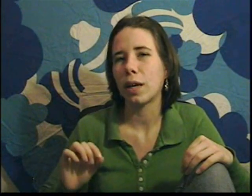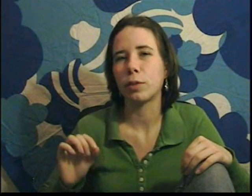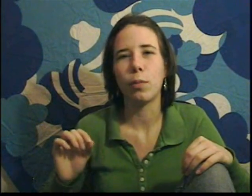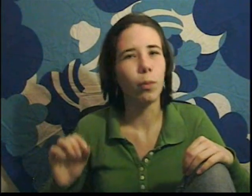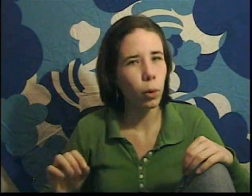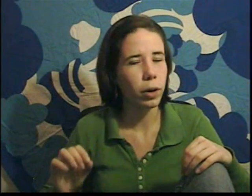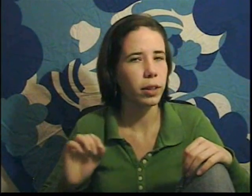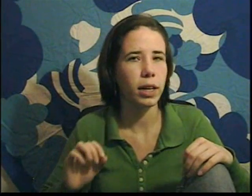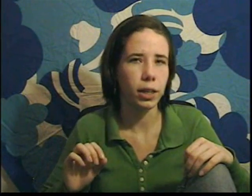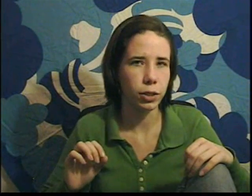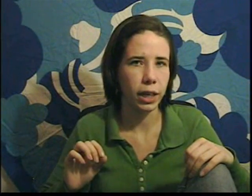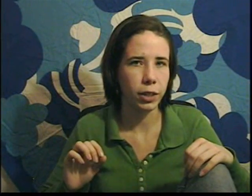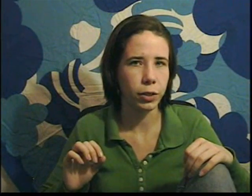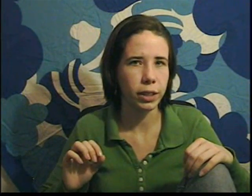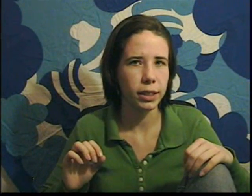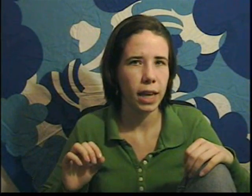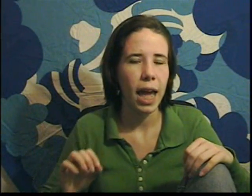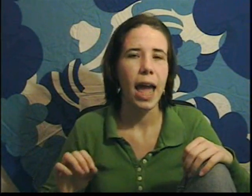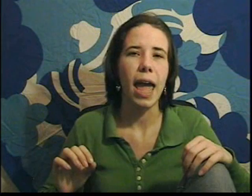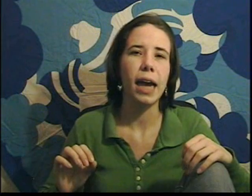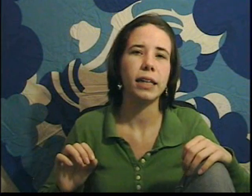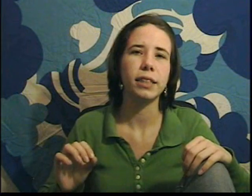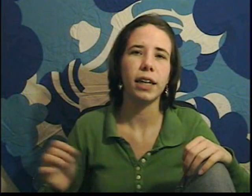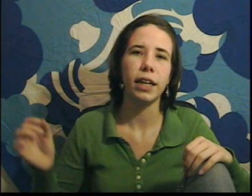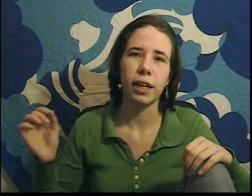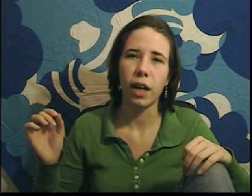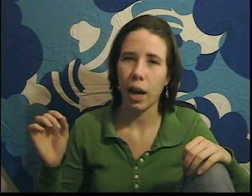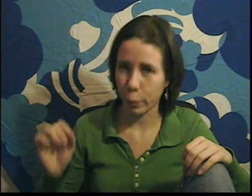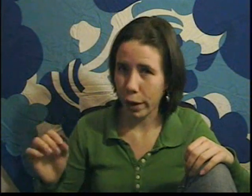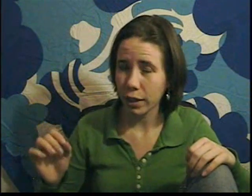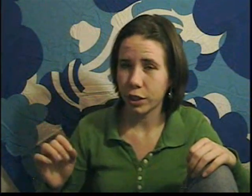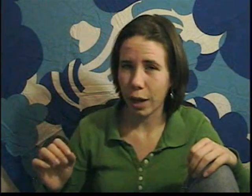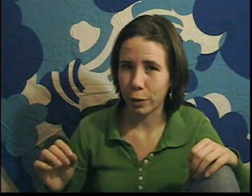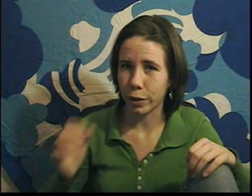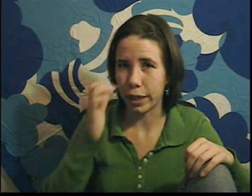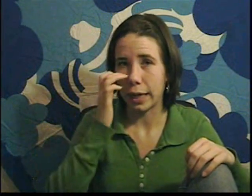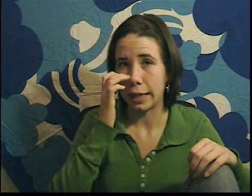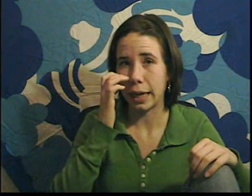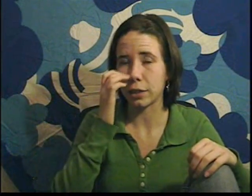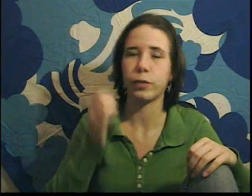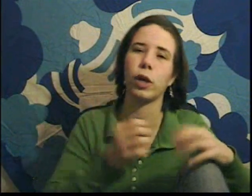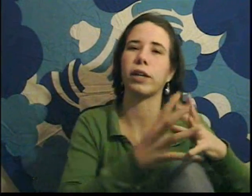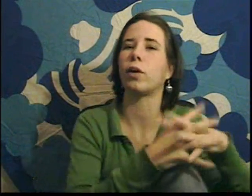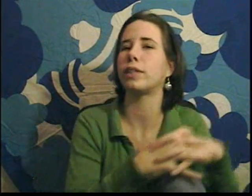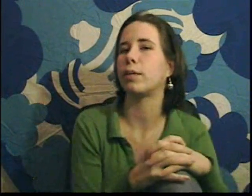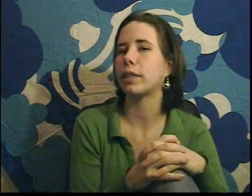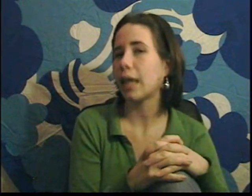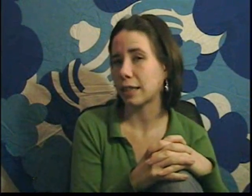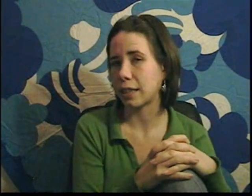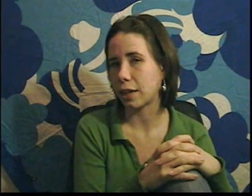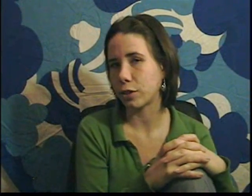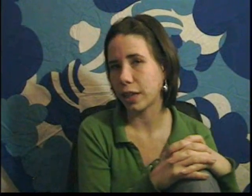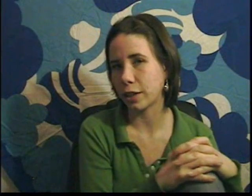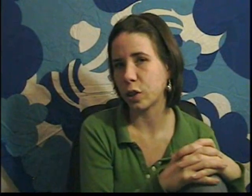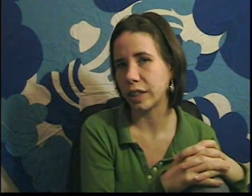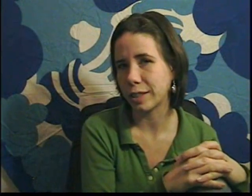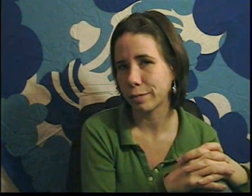sum to more than 180 degrees. And in hyperbolic geometry, the angles of a triangle always sum to less than 180 degrees.